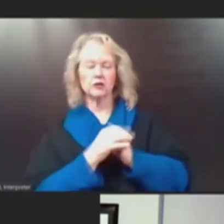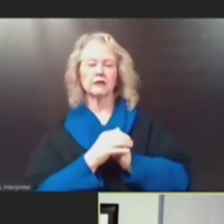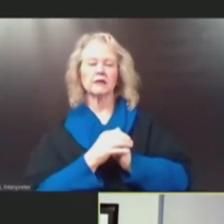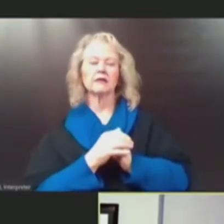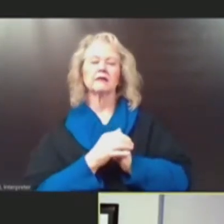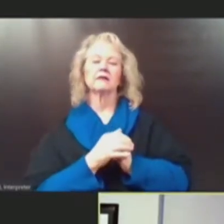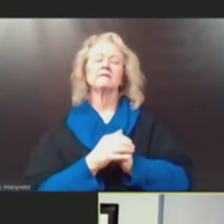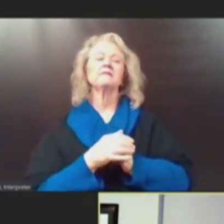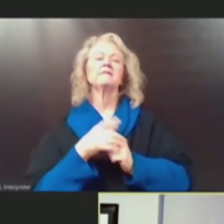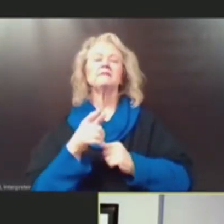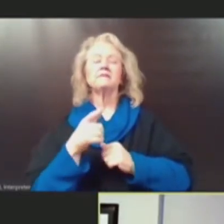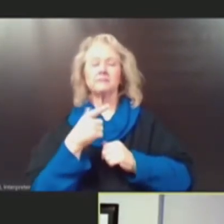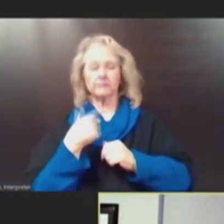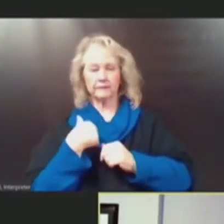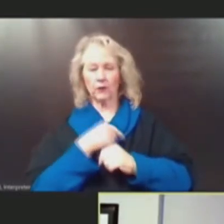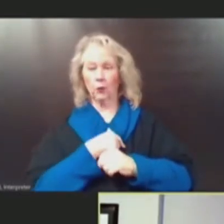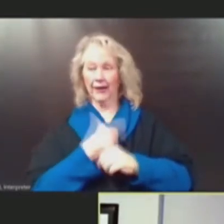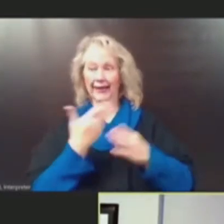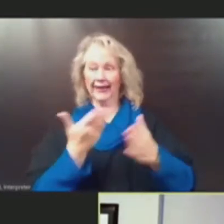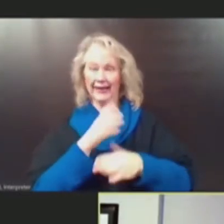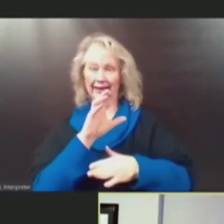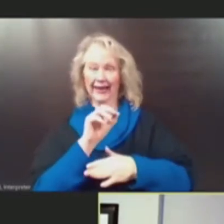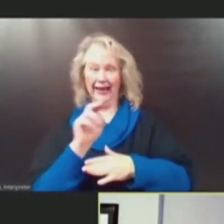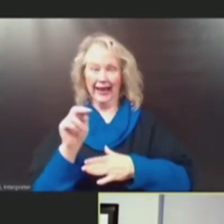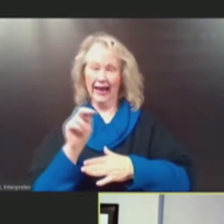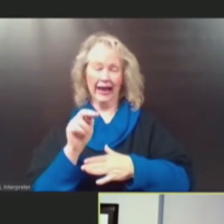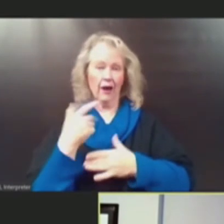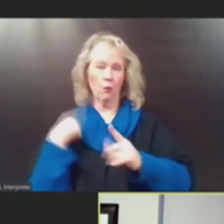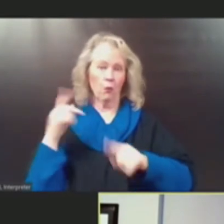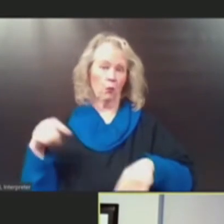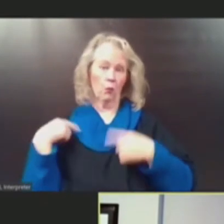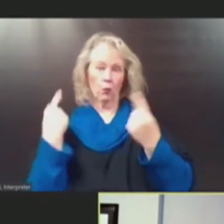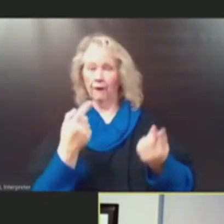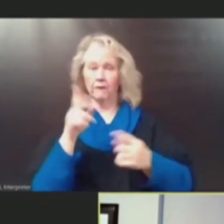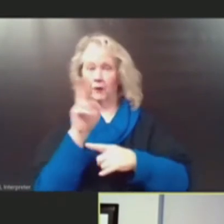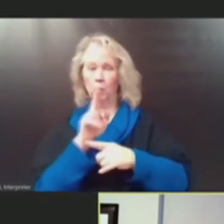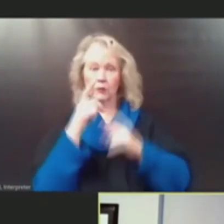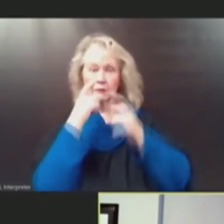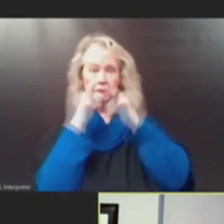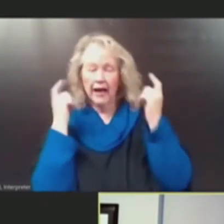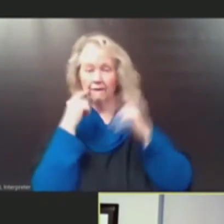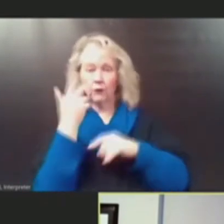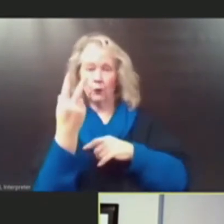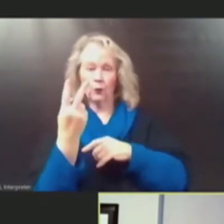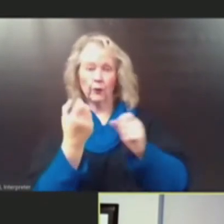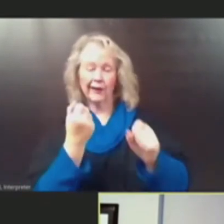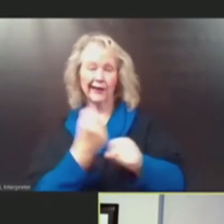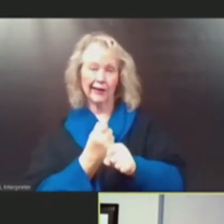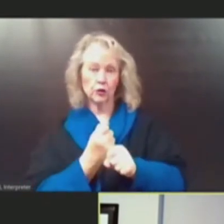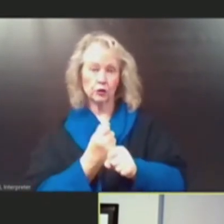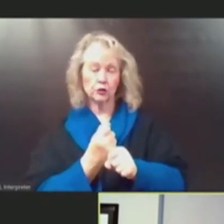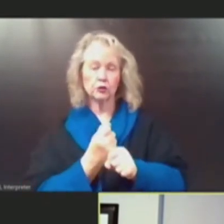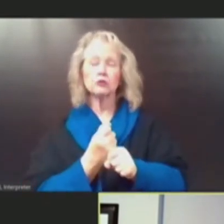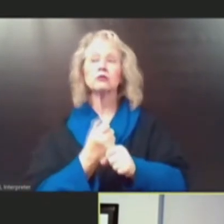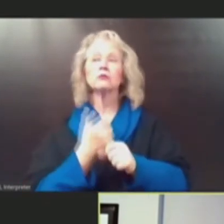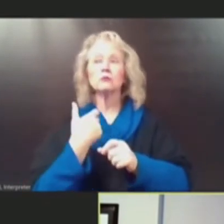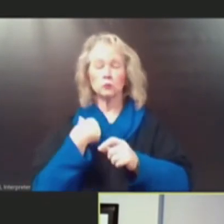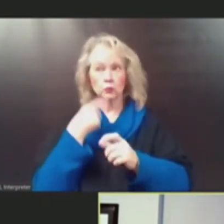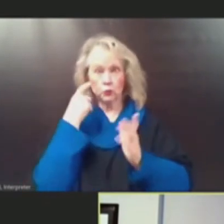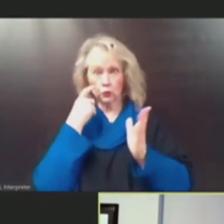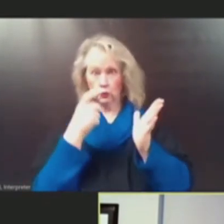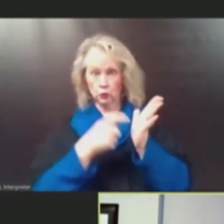Well, we've had the benefit in Connecticut of being masked for two years. What we do know is that